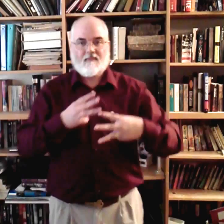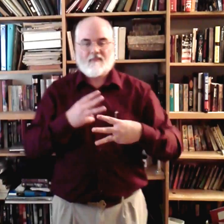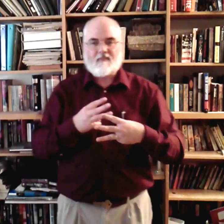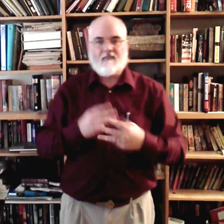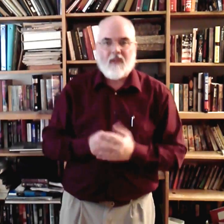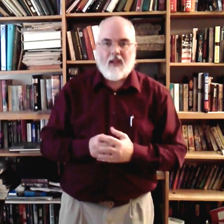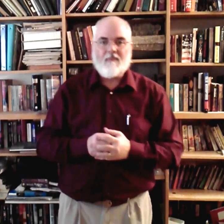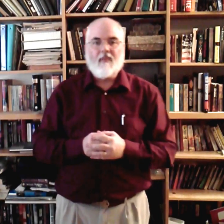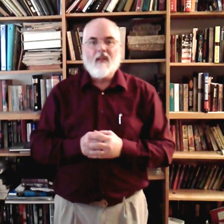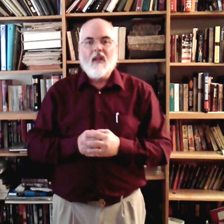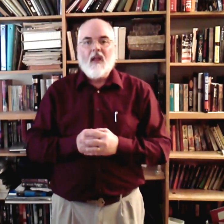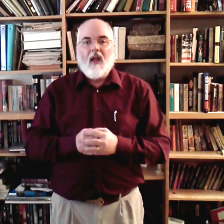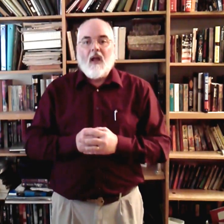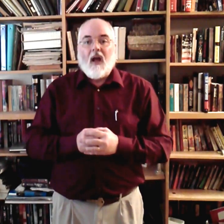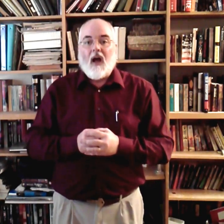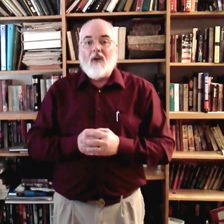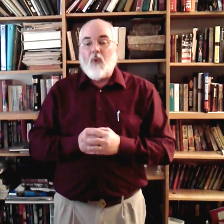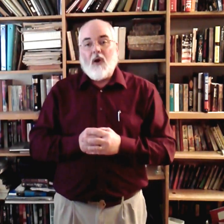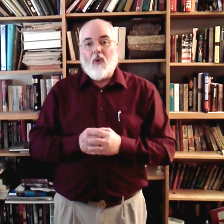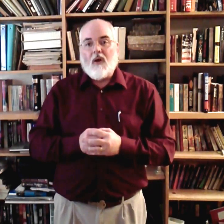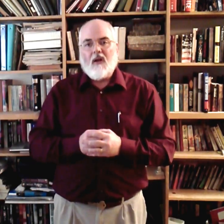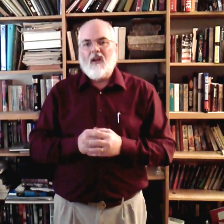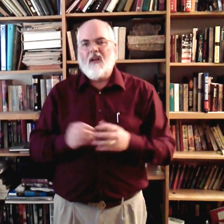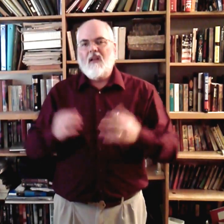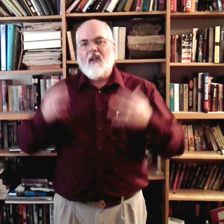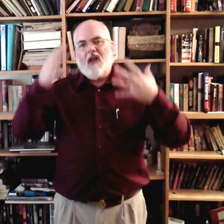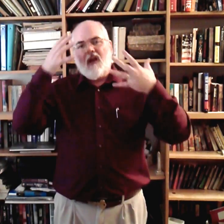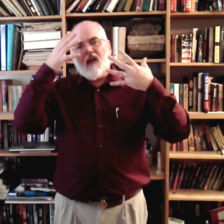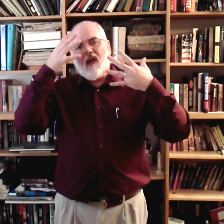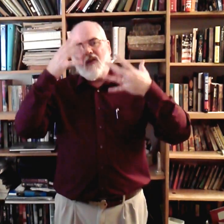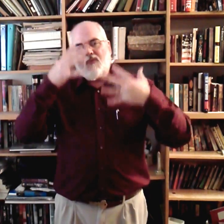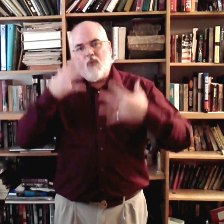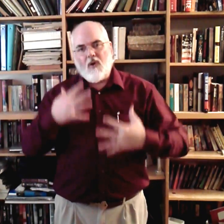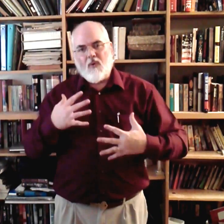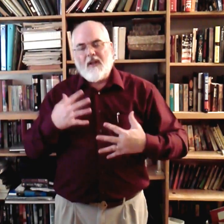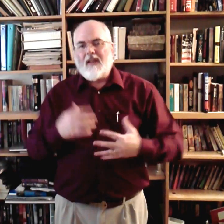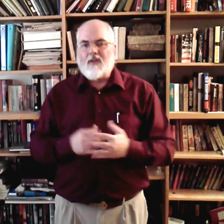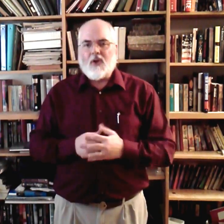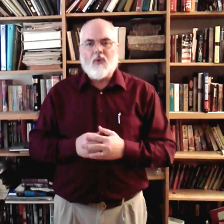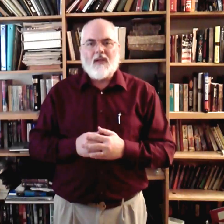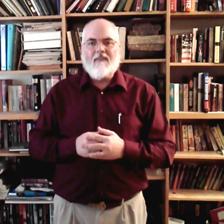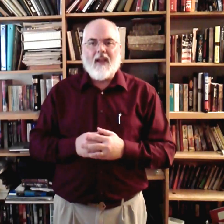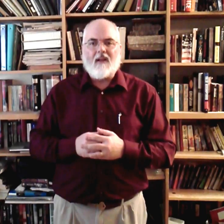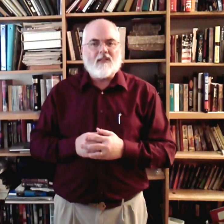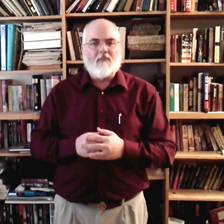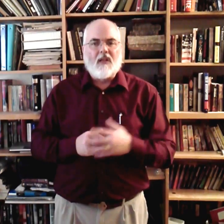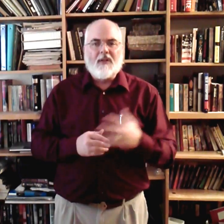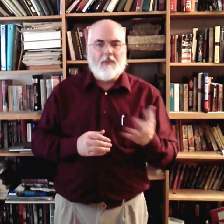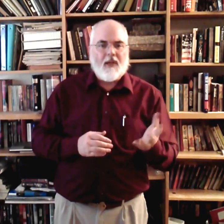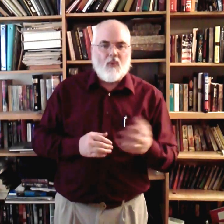Okay? Of woe. Of woe. You'll notice we're leaving out some little bitty words